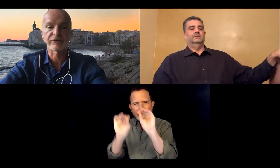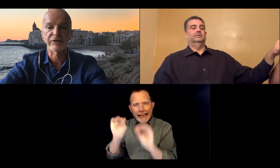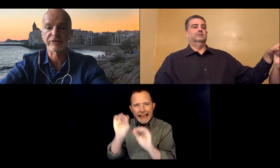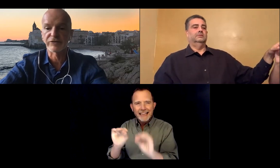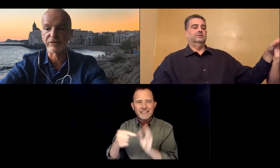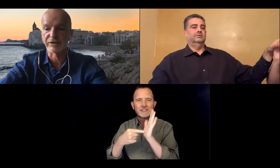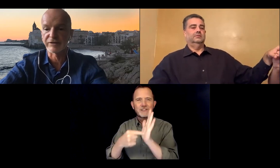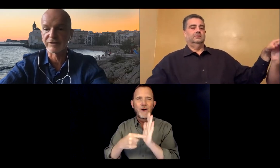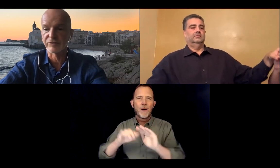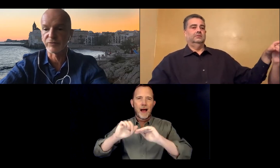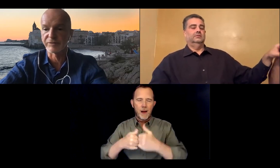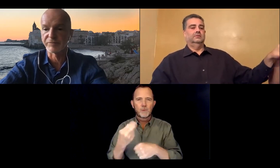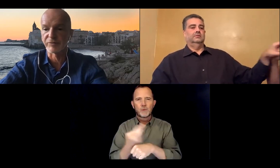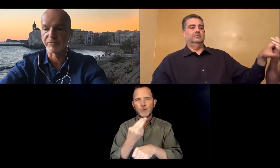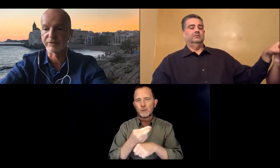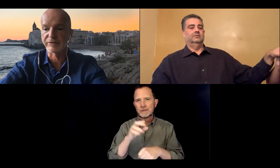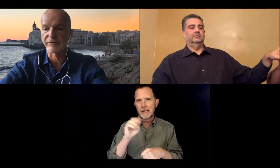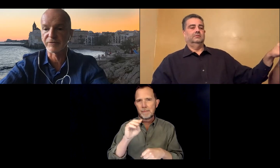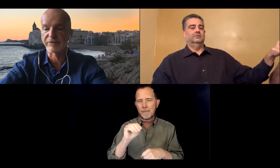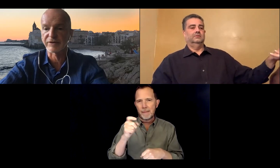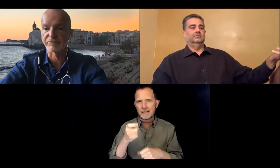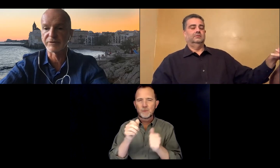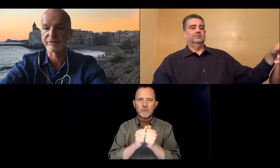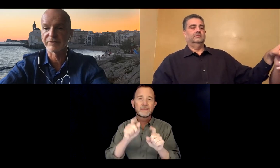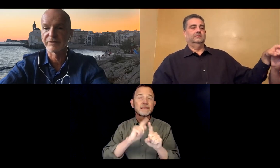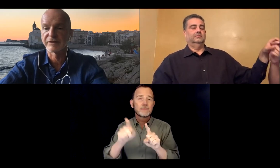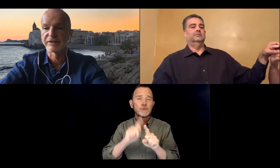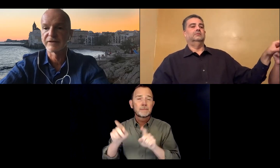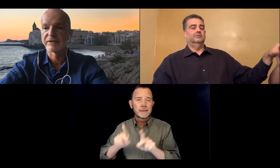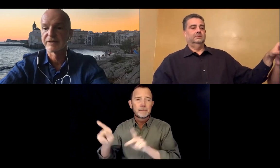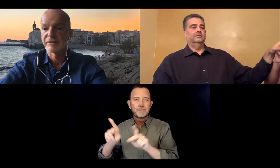I'm going to share a screen with the PowerPoint. Just one second, please.